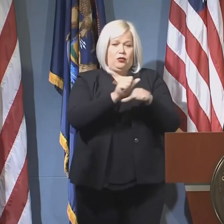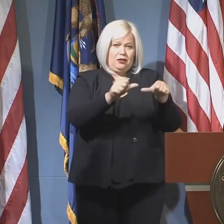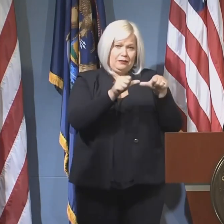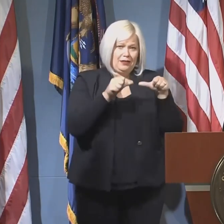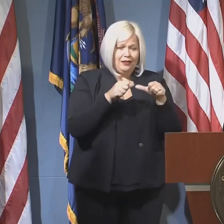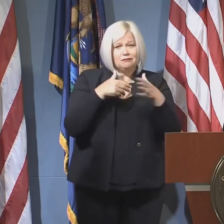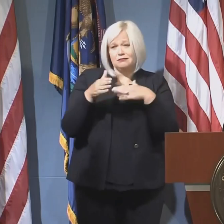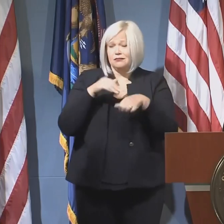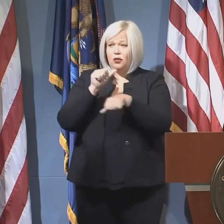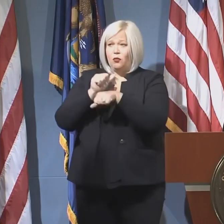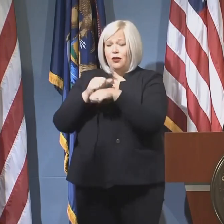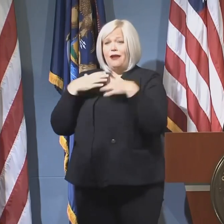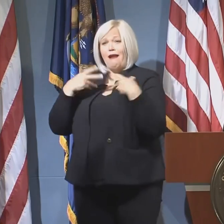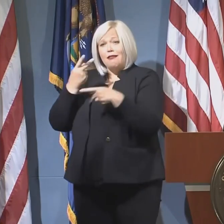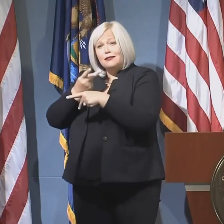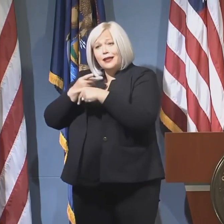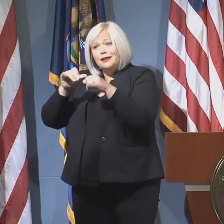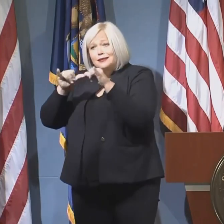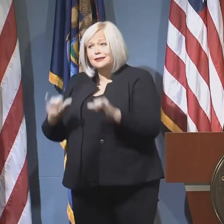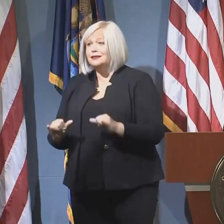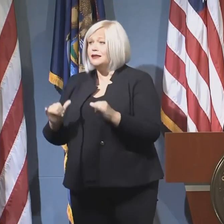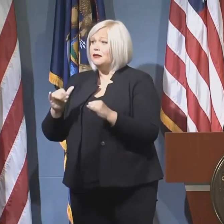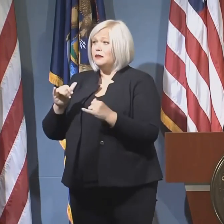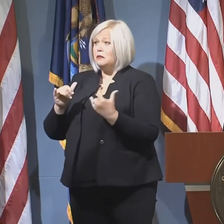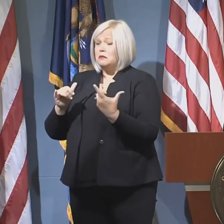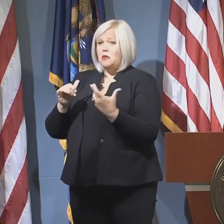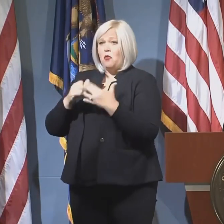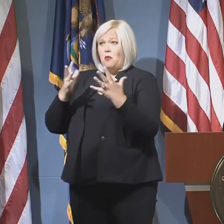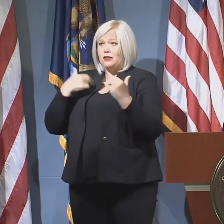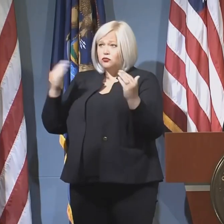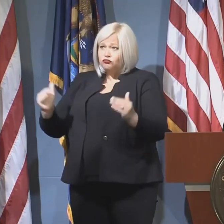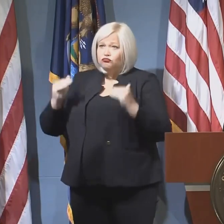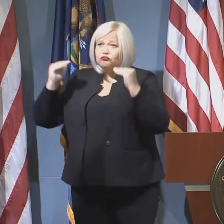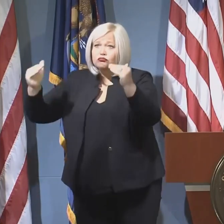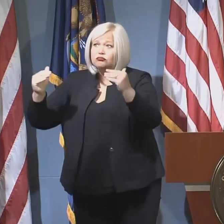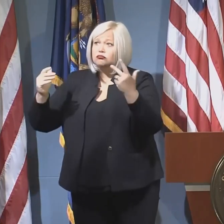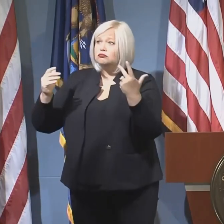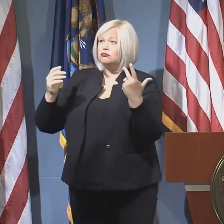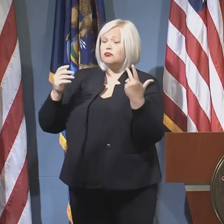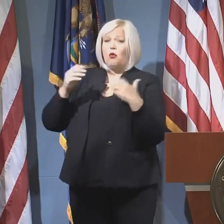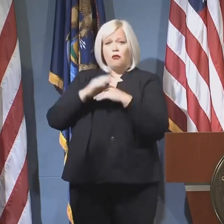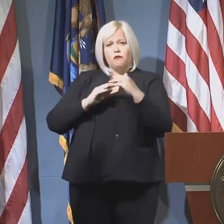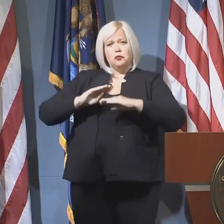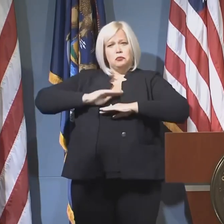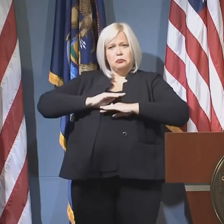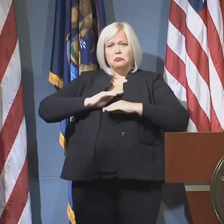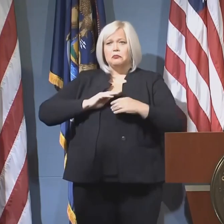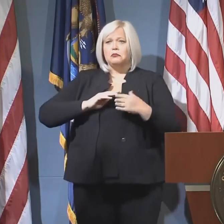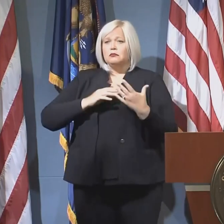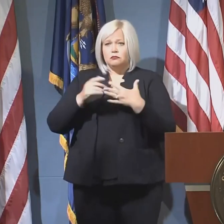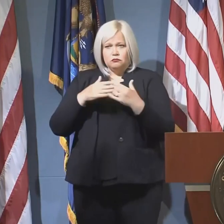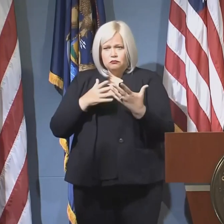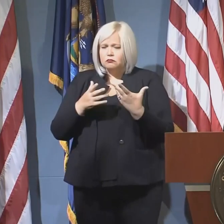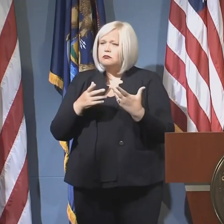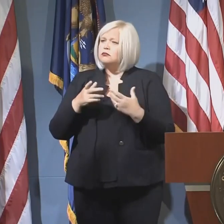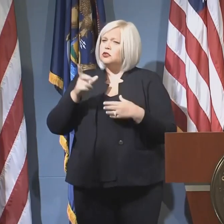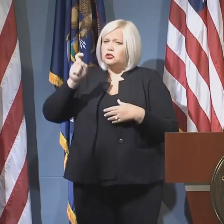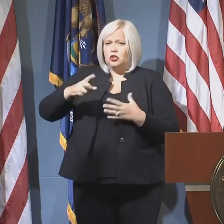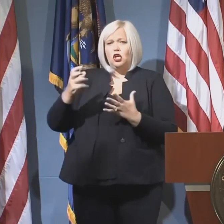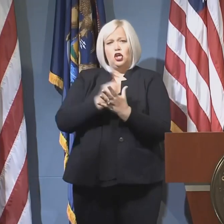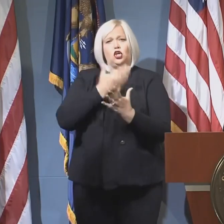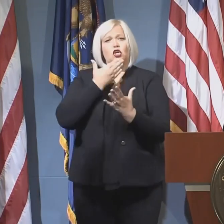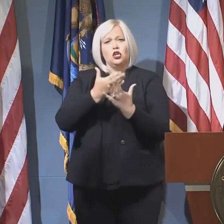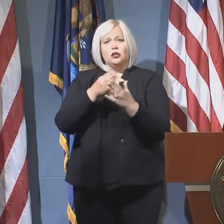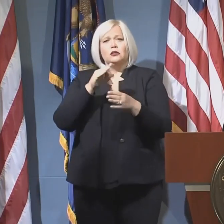Whether you're a frontline worker comfortable in your career or a worker looking for new educational jobs or training, you deserve a living